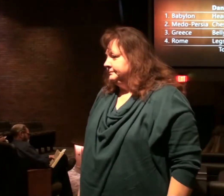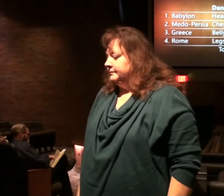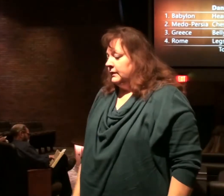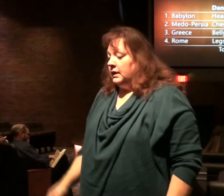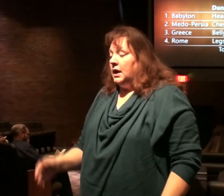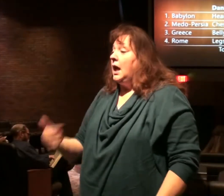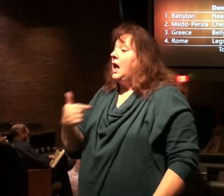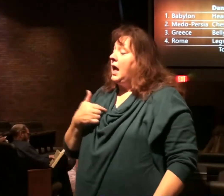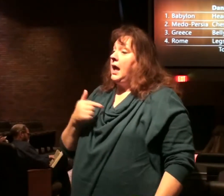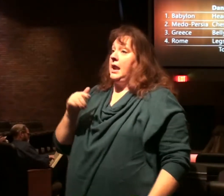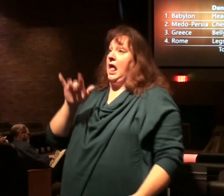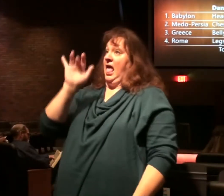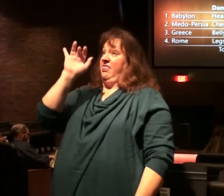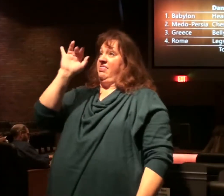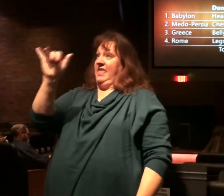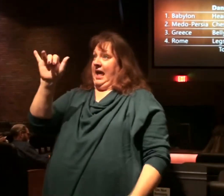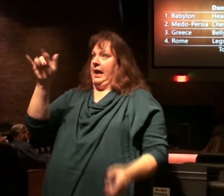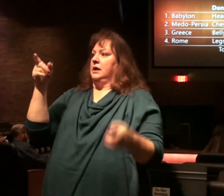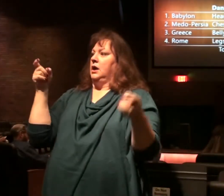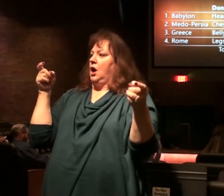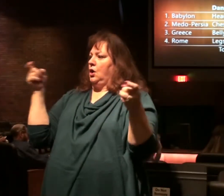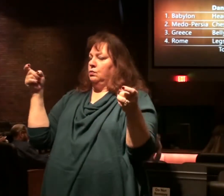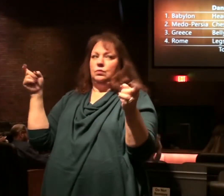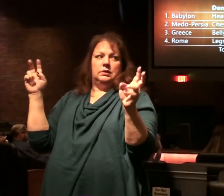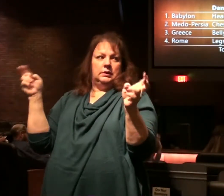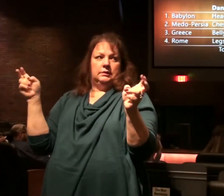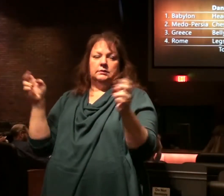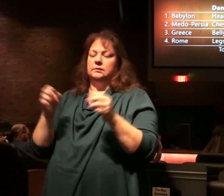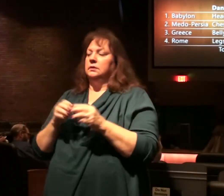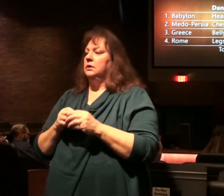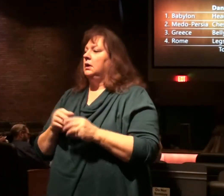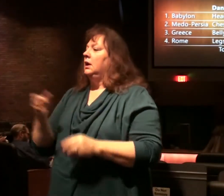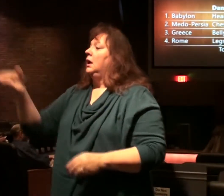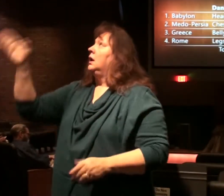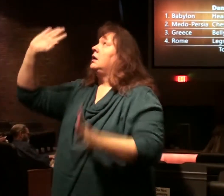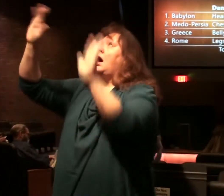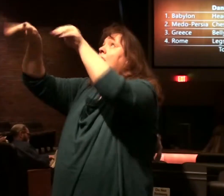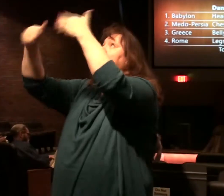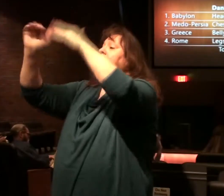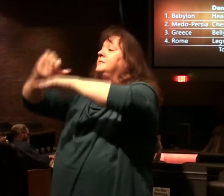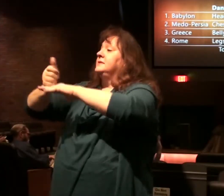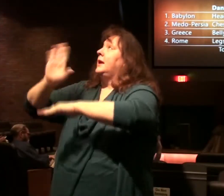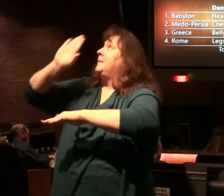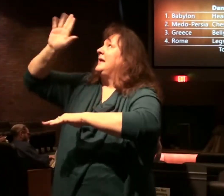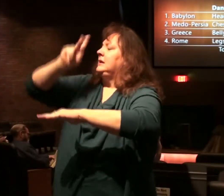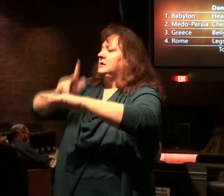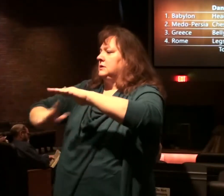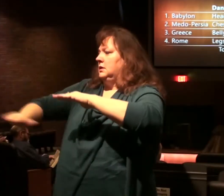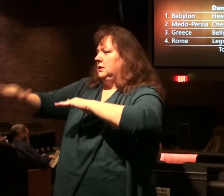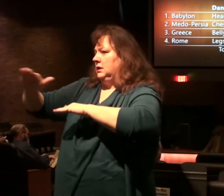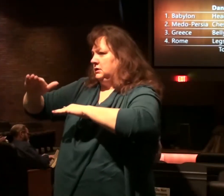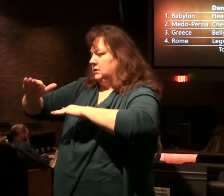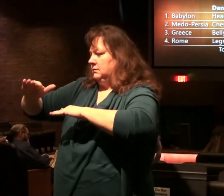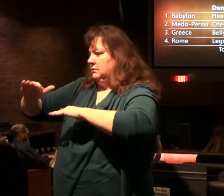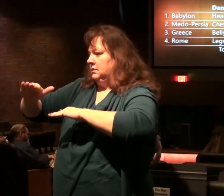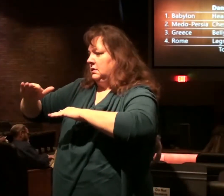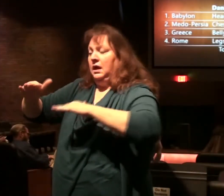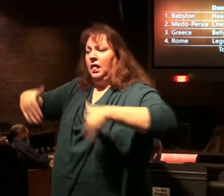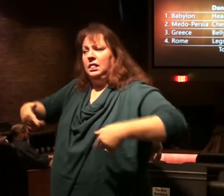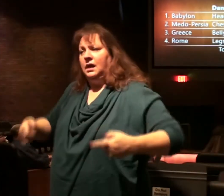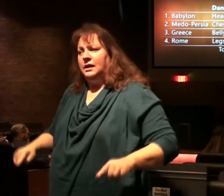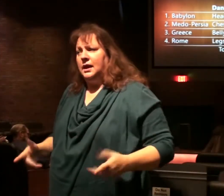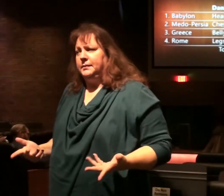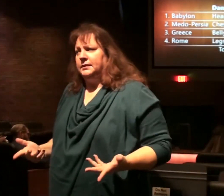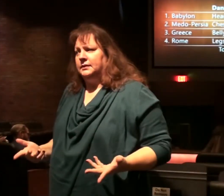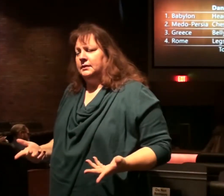And it will be when they are reigning, the God of heaven will set up a kingdom. Now, that hasn't happened